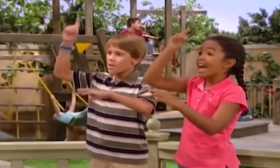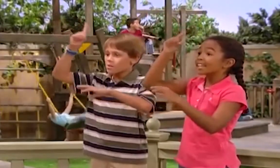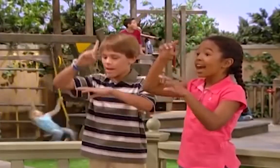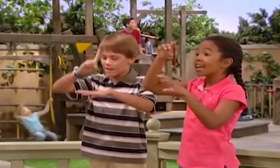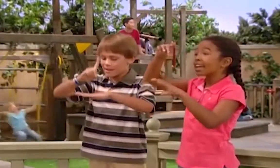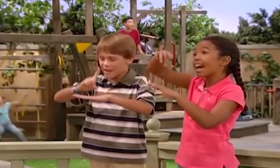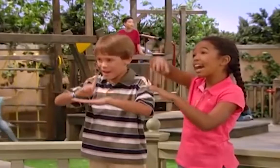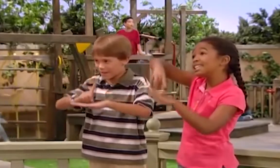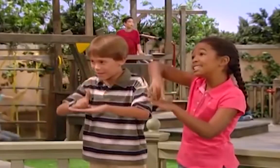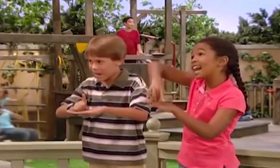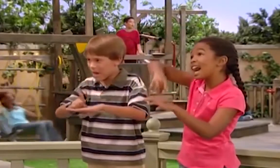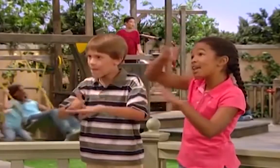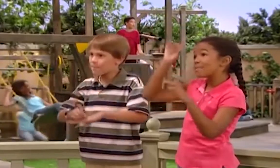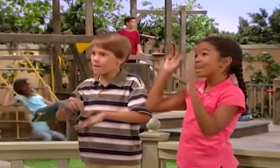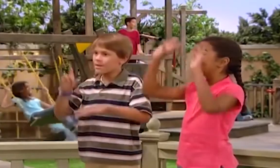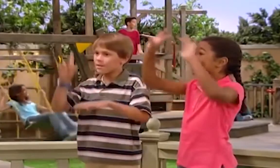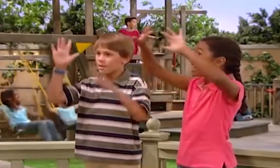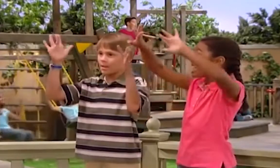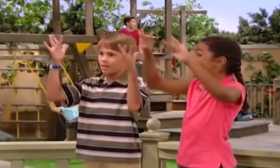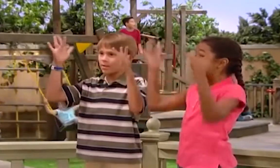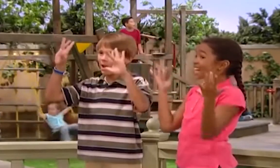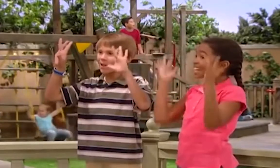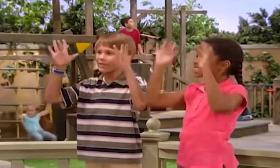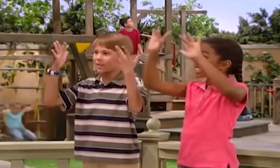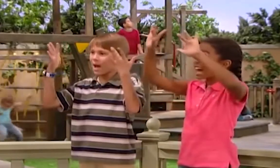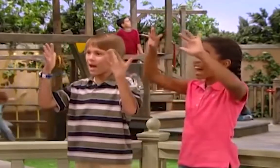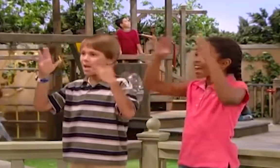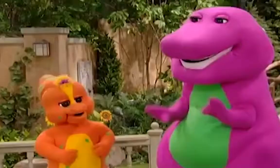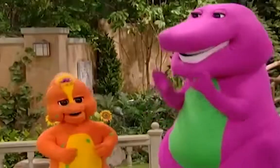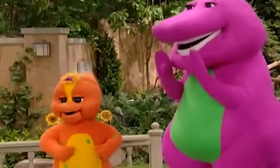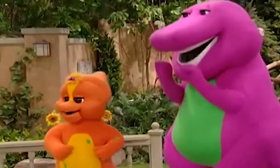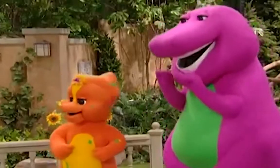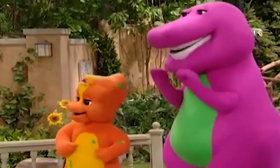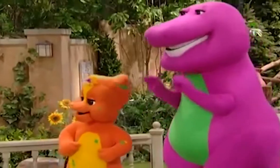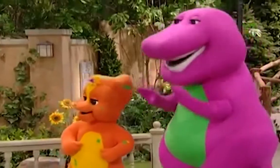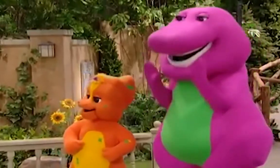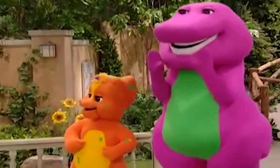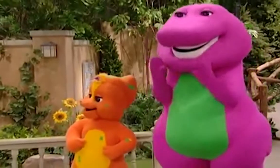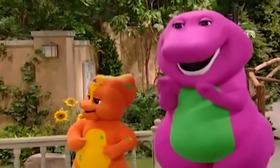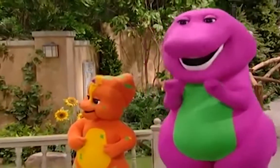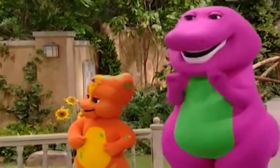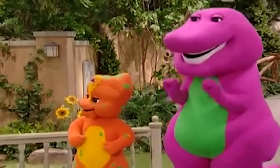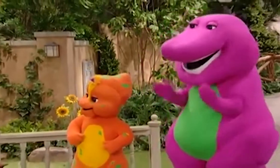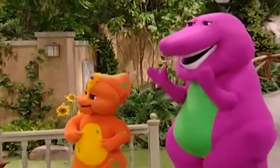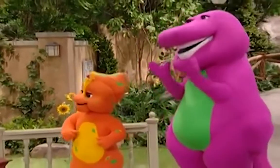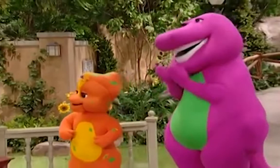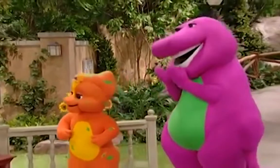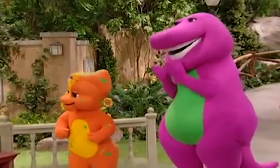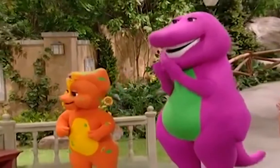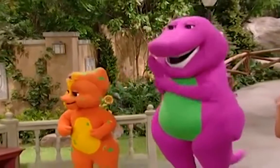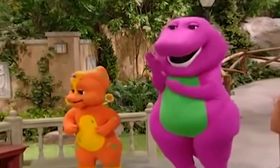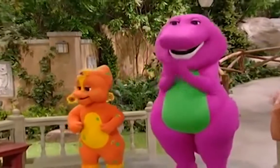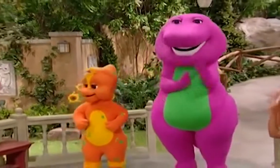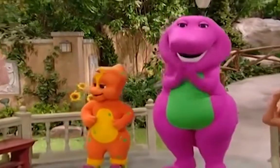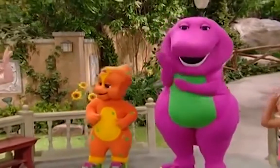like a diamond in the sky. Twinkle, twinkle, little star,